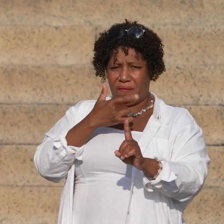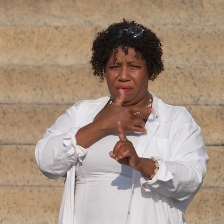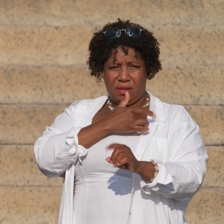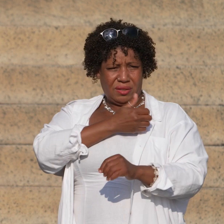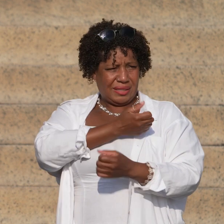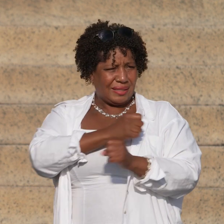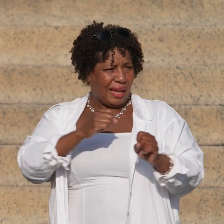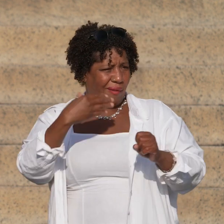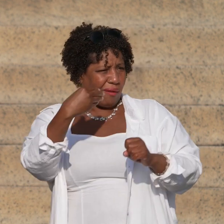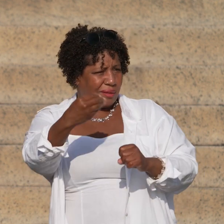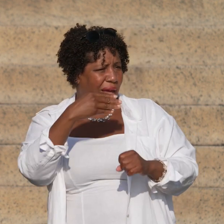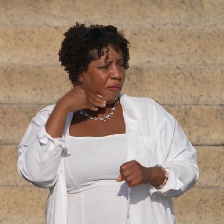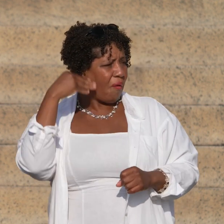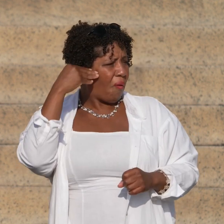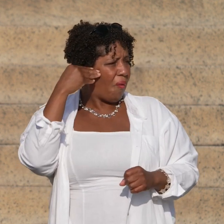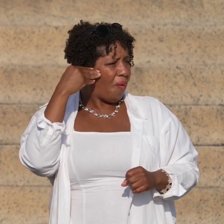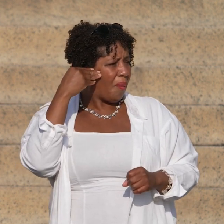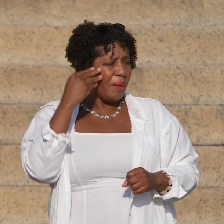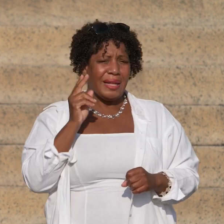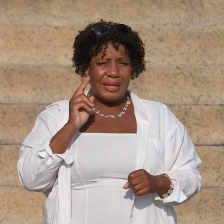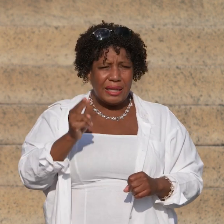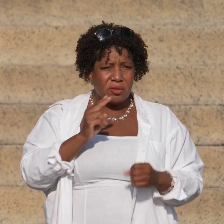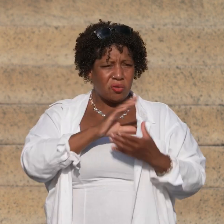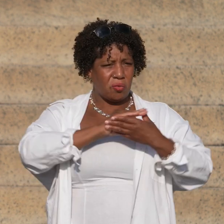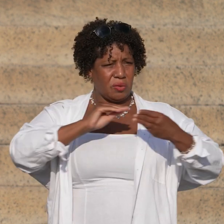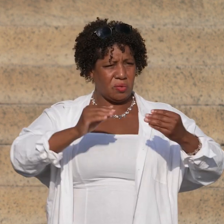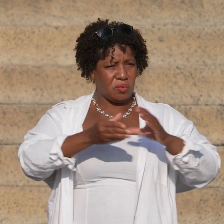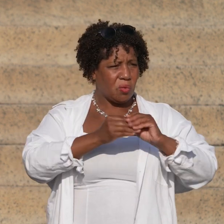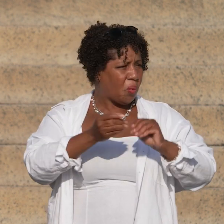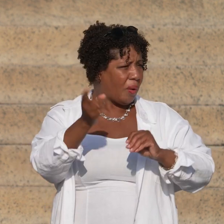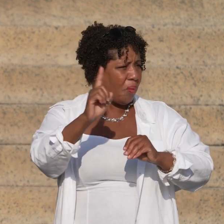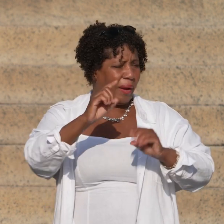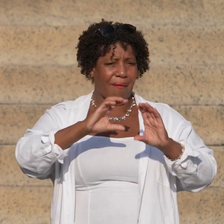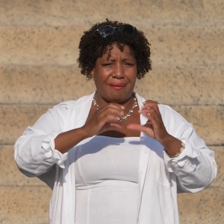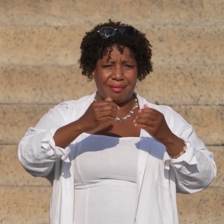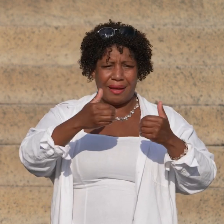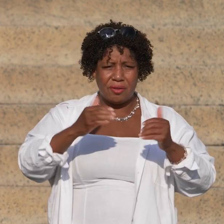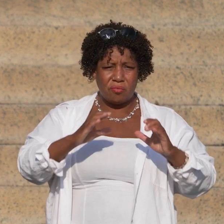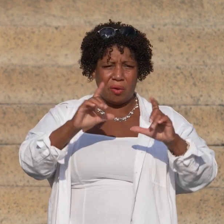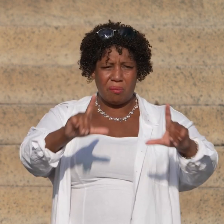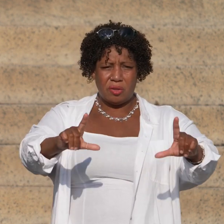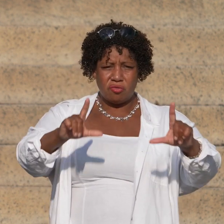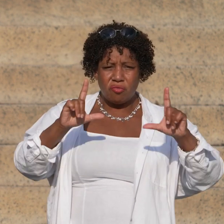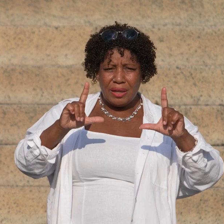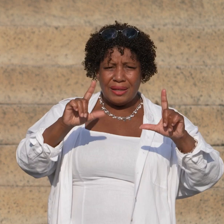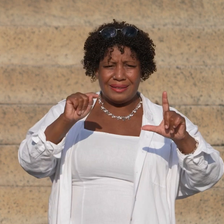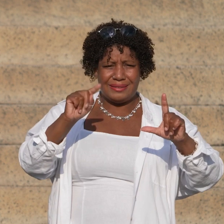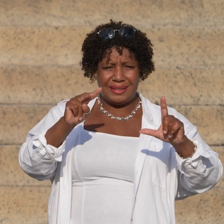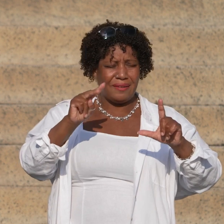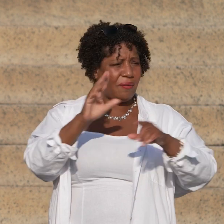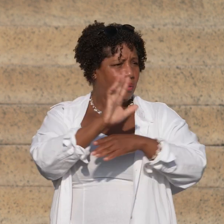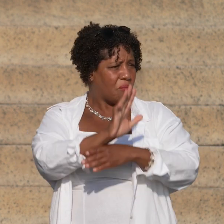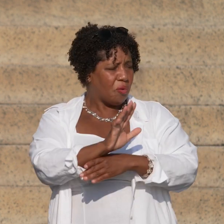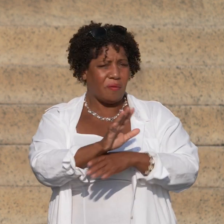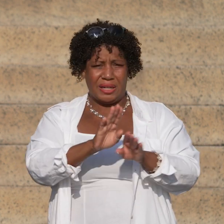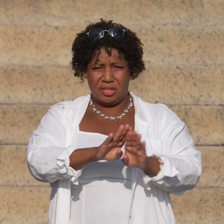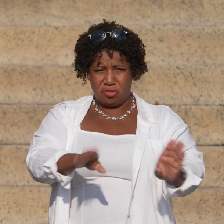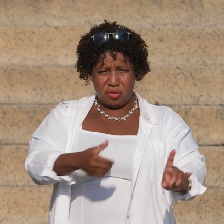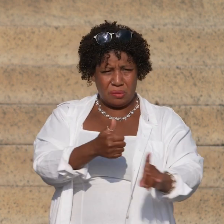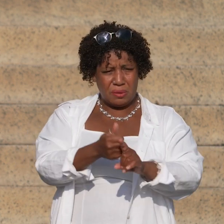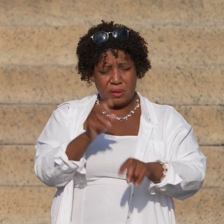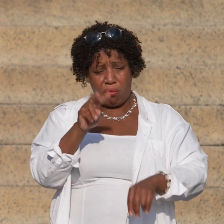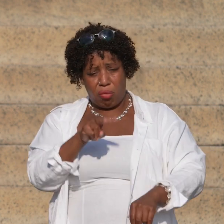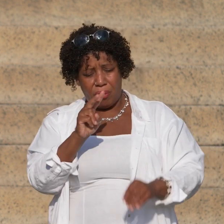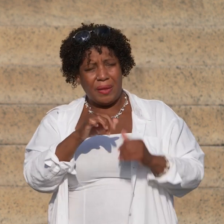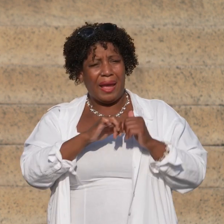homes, until our histories and stories are told in the classroom and on the screen, until our children are truly judged